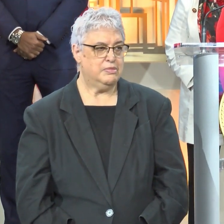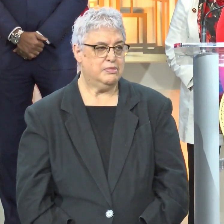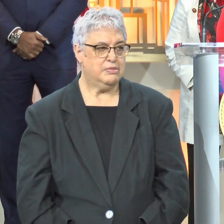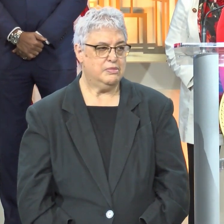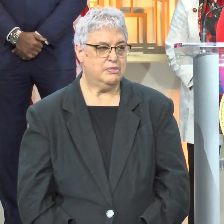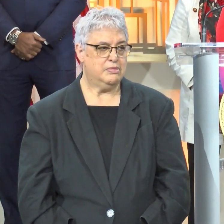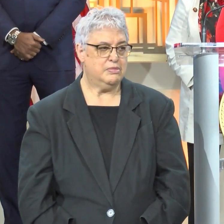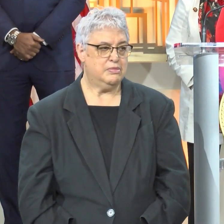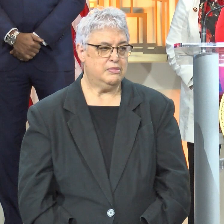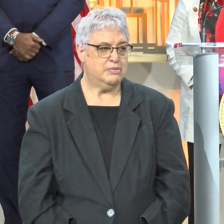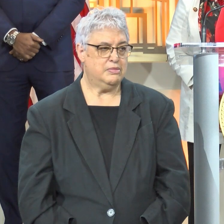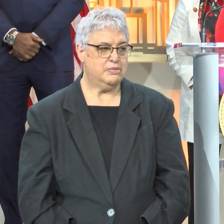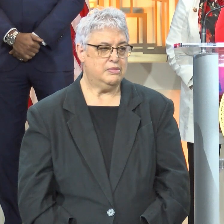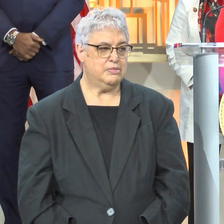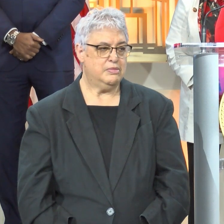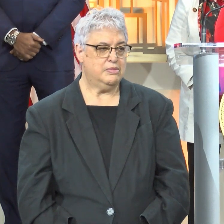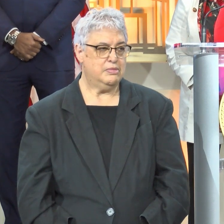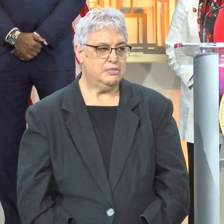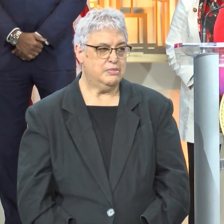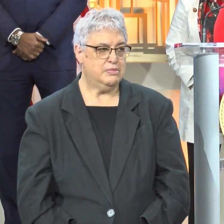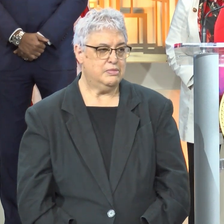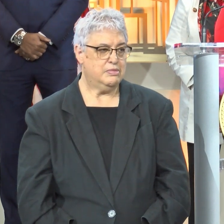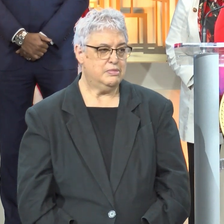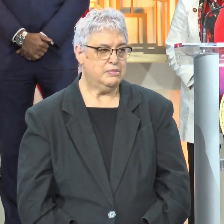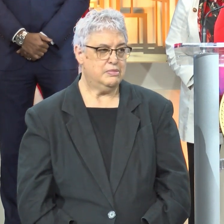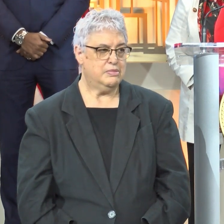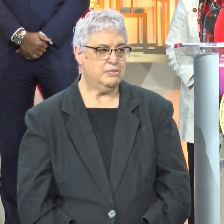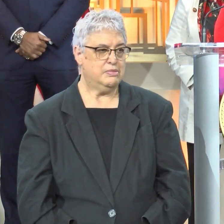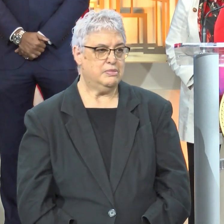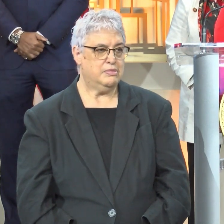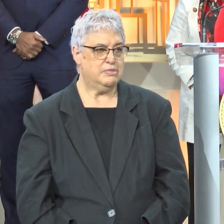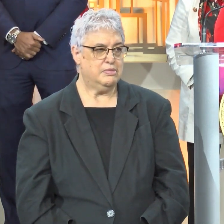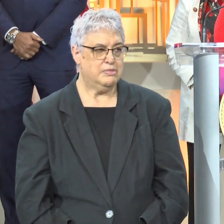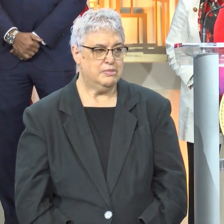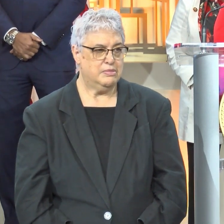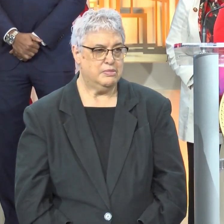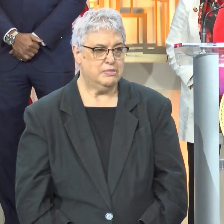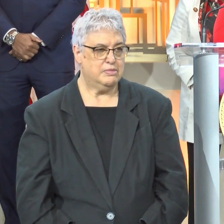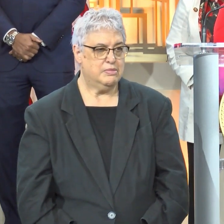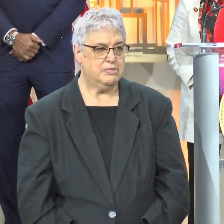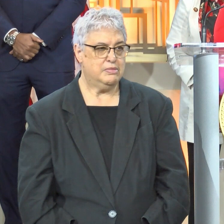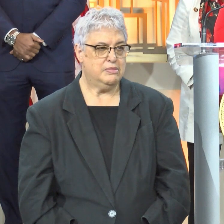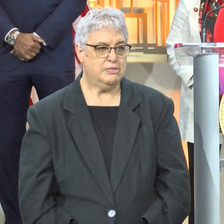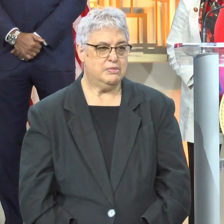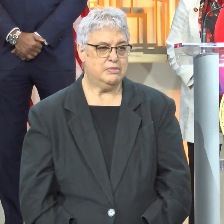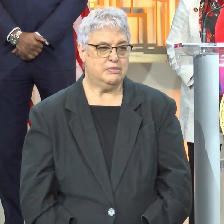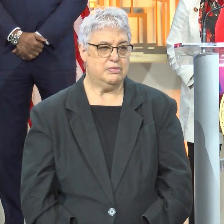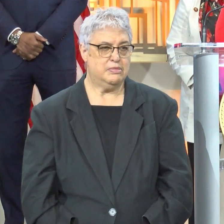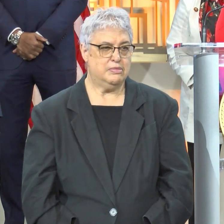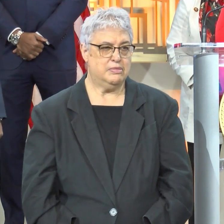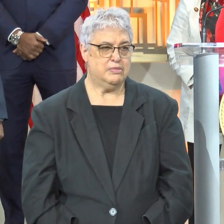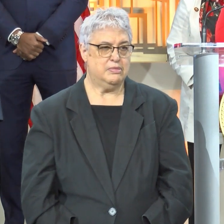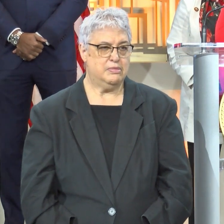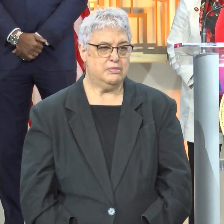líderes comunitarios para asegurarnos que cada persona que quiere votar en noviembre lo pueda hacer de una manera que